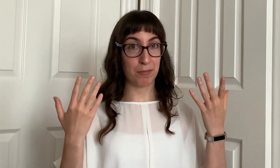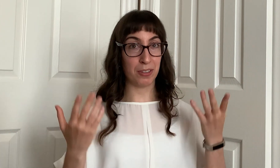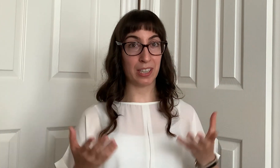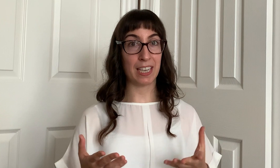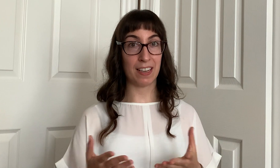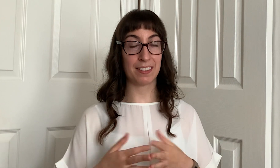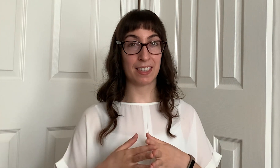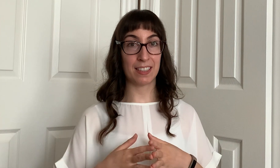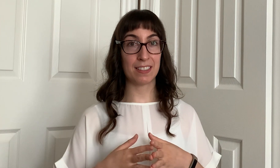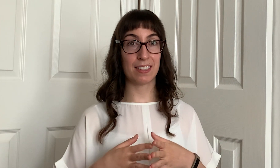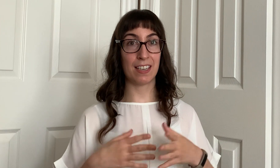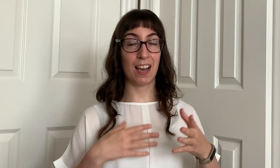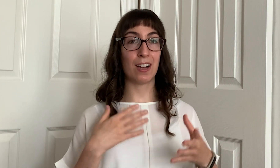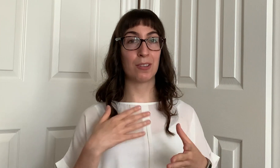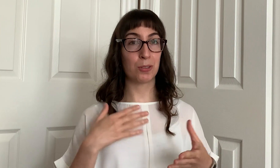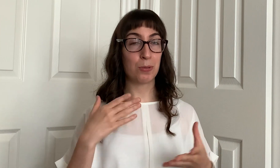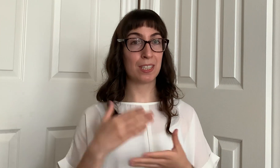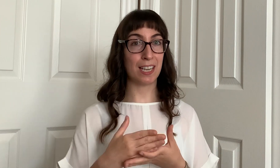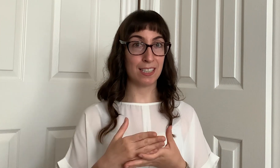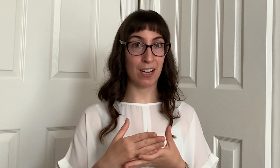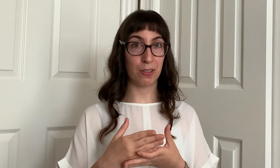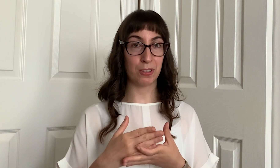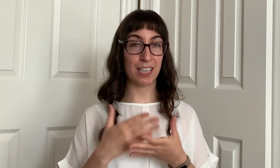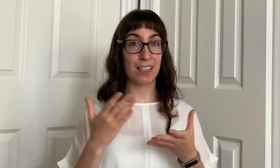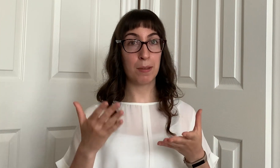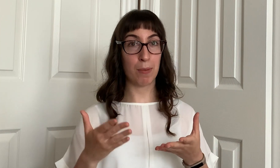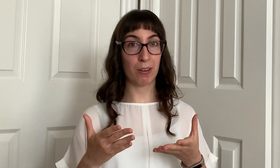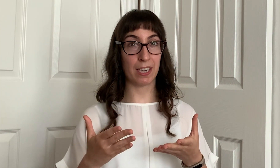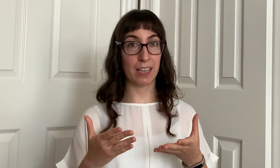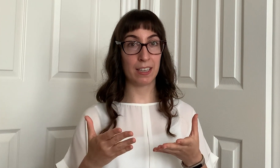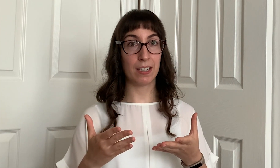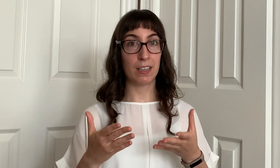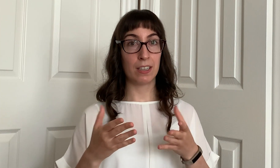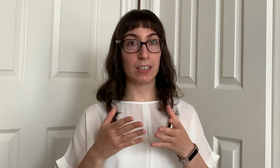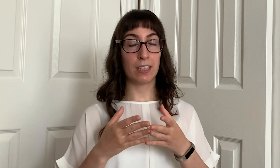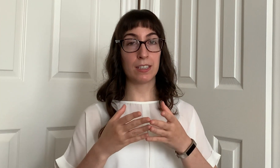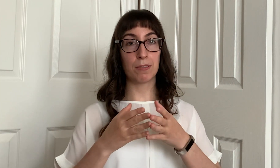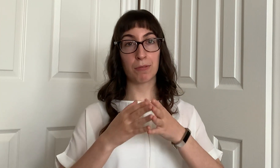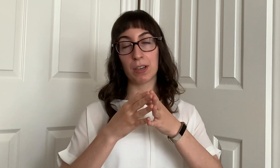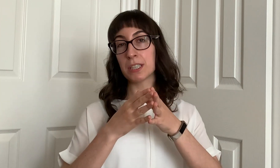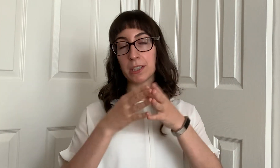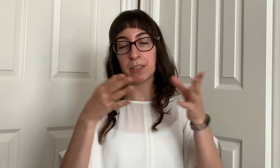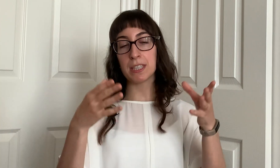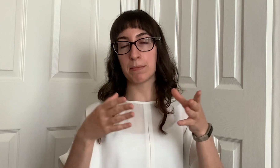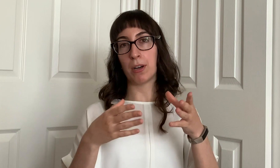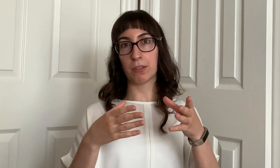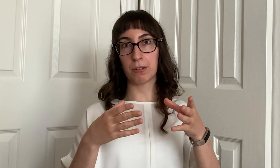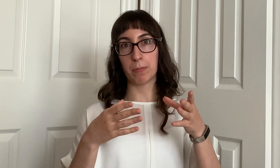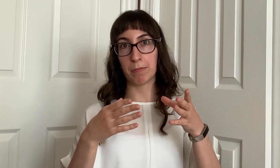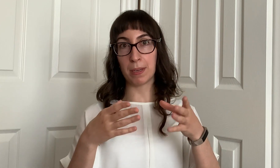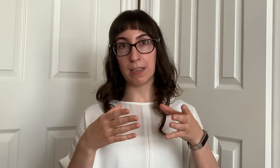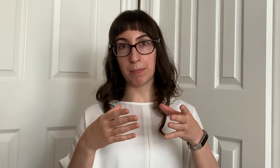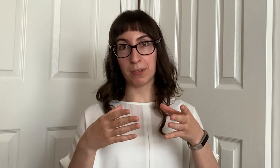looking at things and how to stand out in the market in front of a small group of people